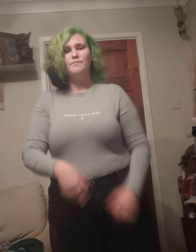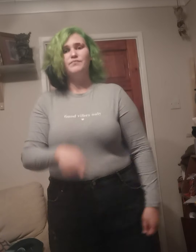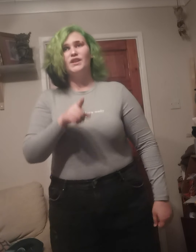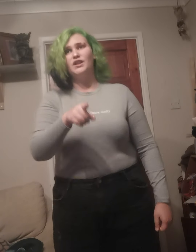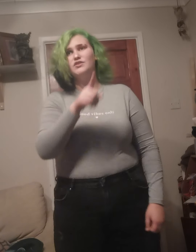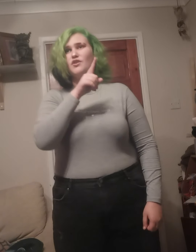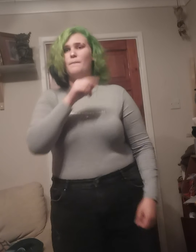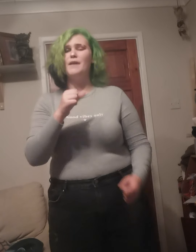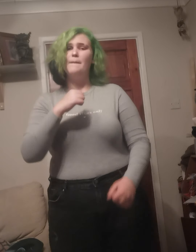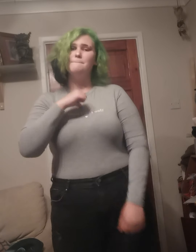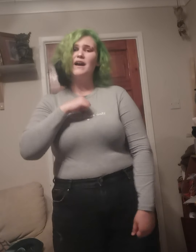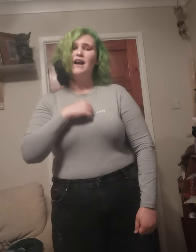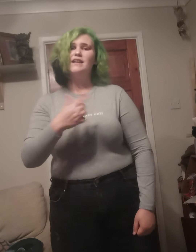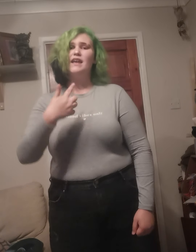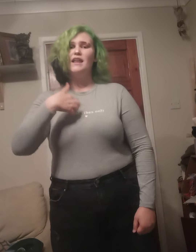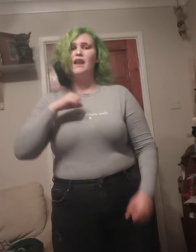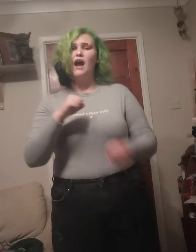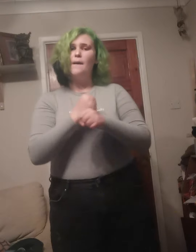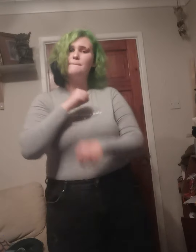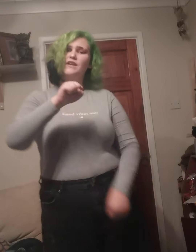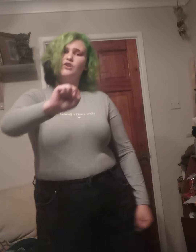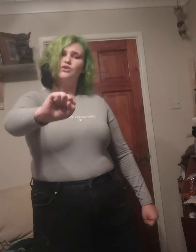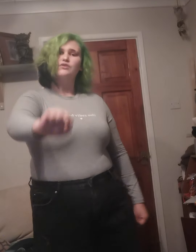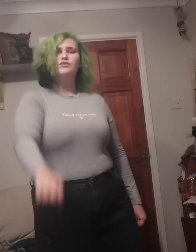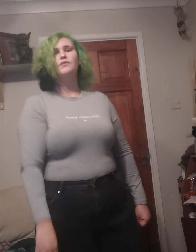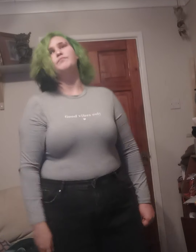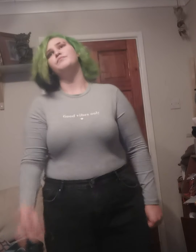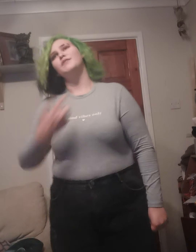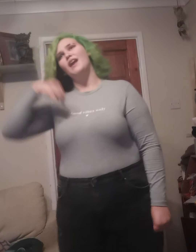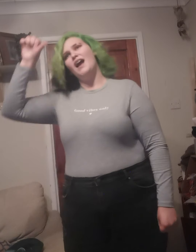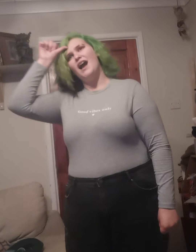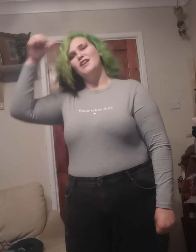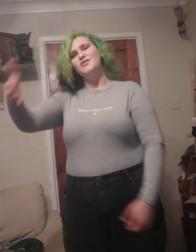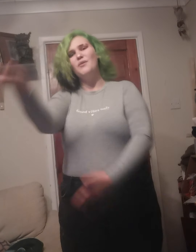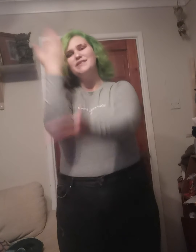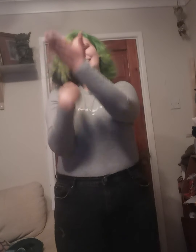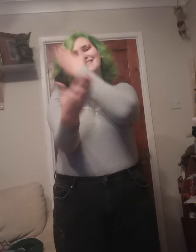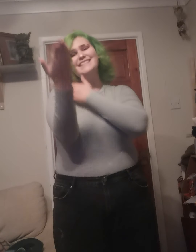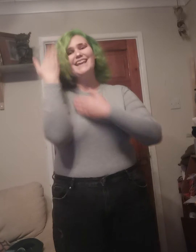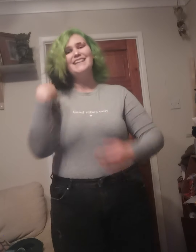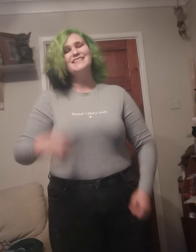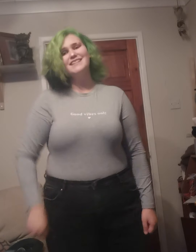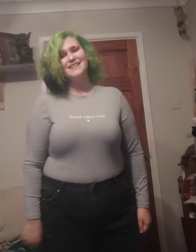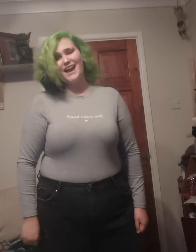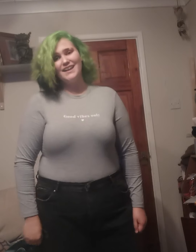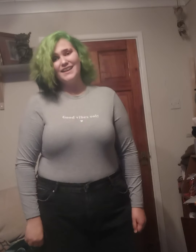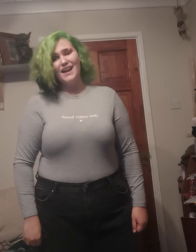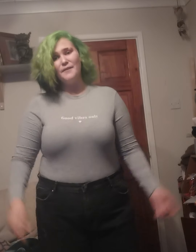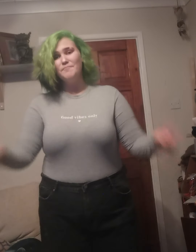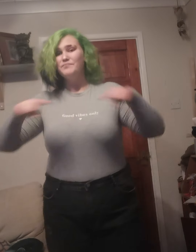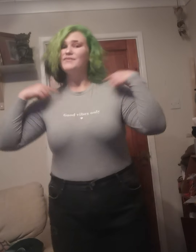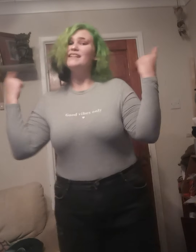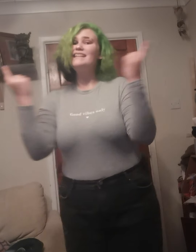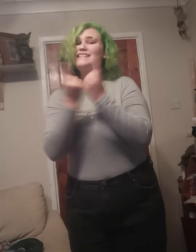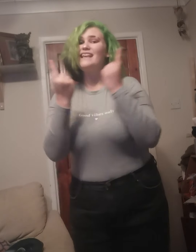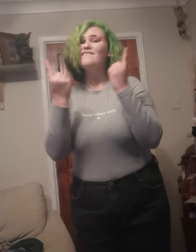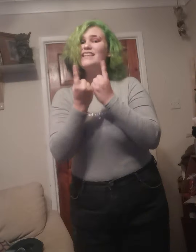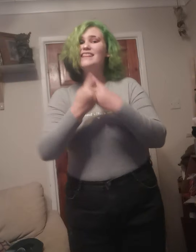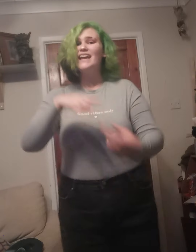You'll be mine and I'll be yours All I know since yesterday Everything